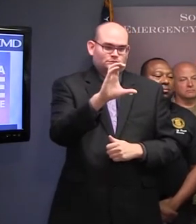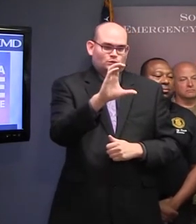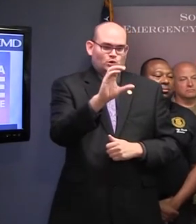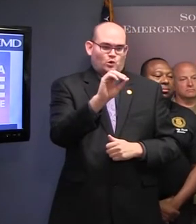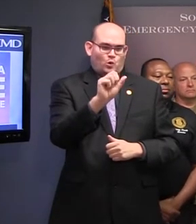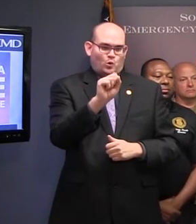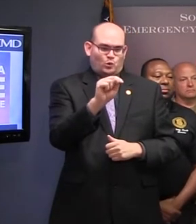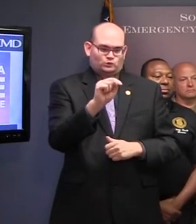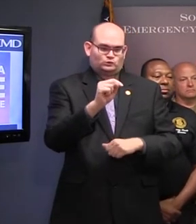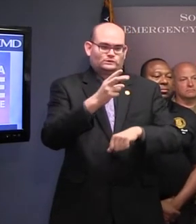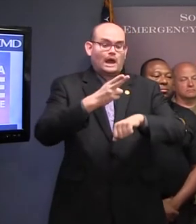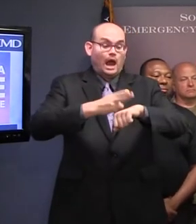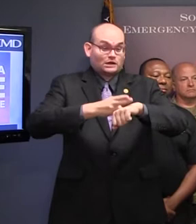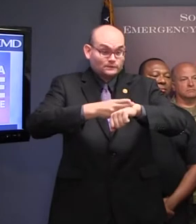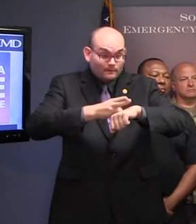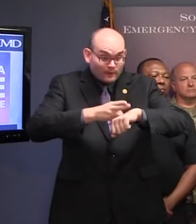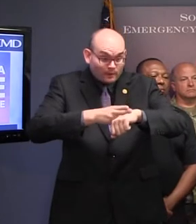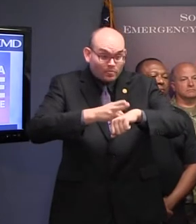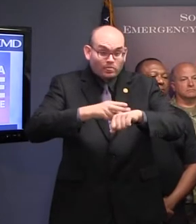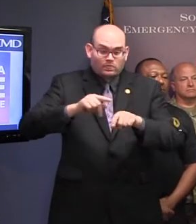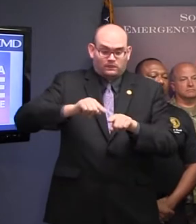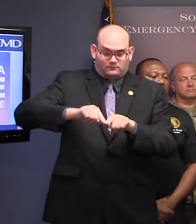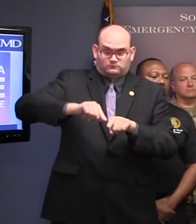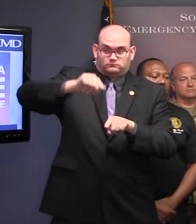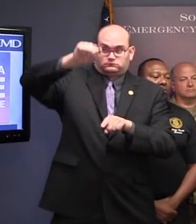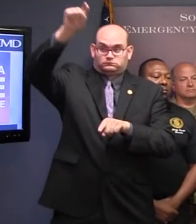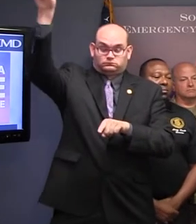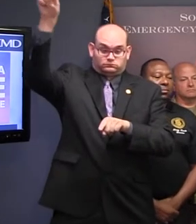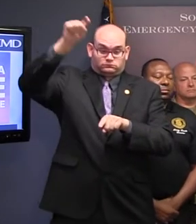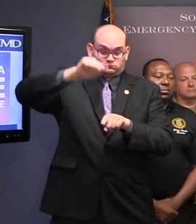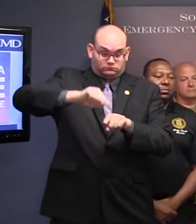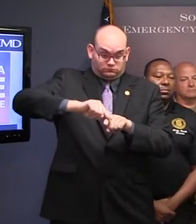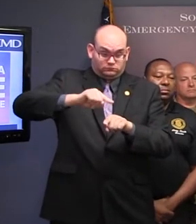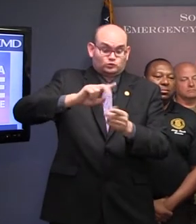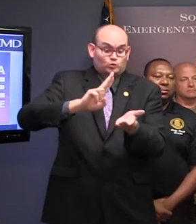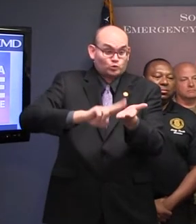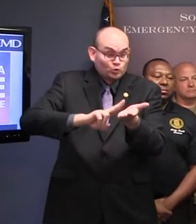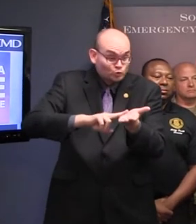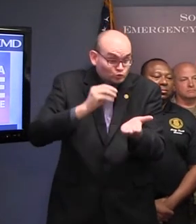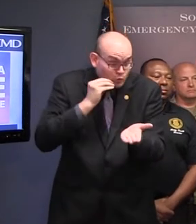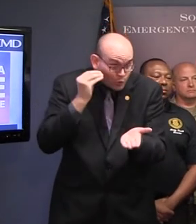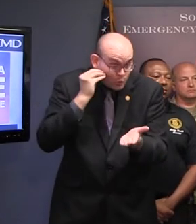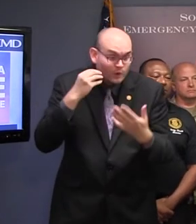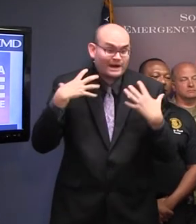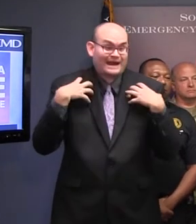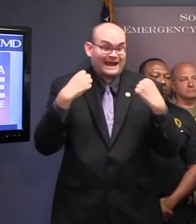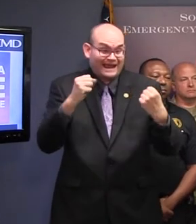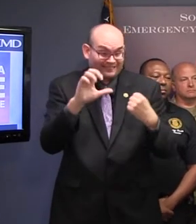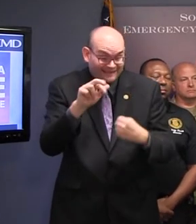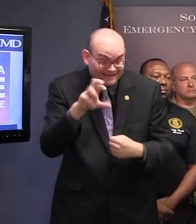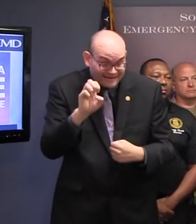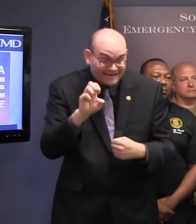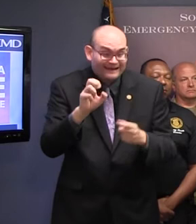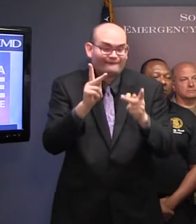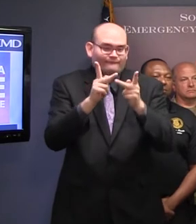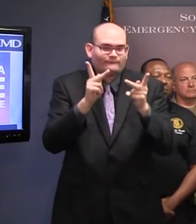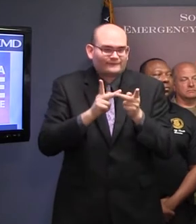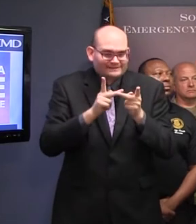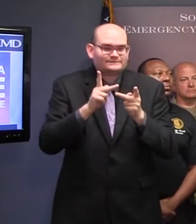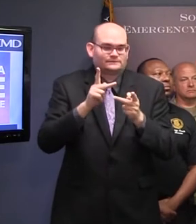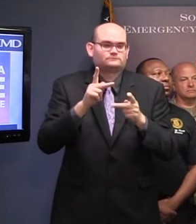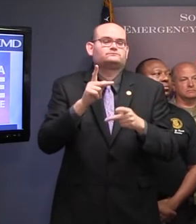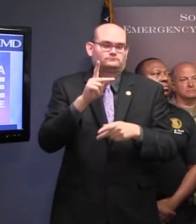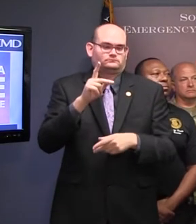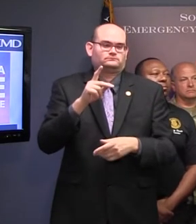zones along the coast. This is nursing homes, health care facilities from Hurricane Irma as of 2 o